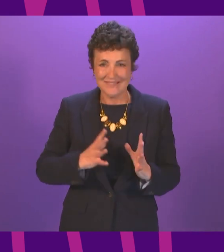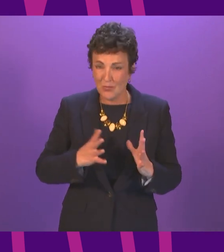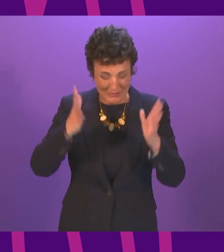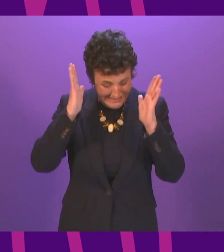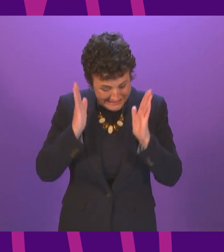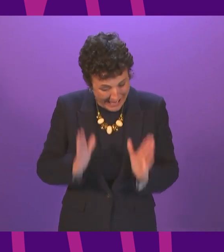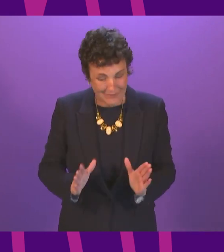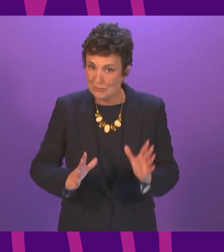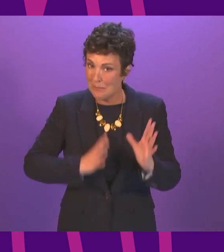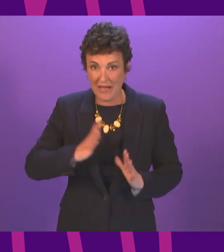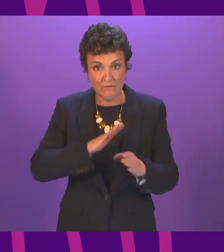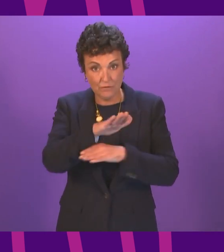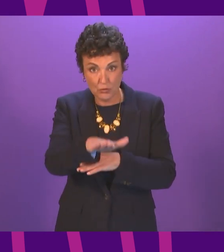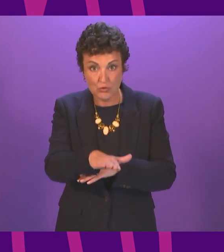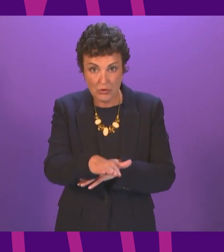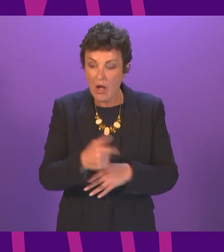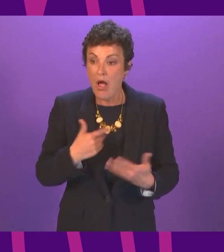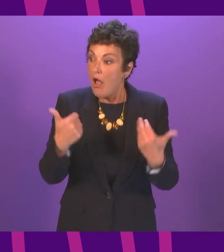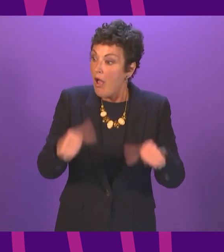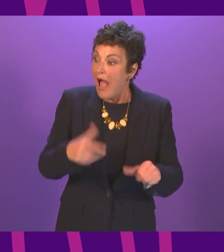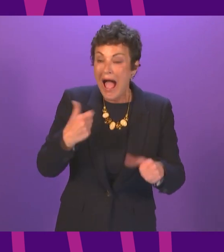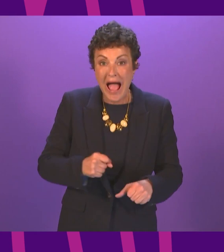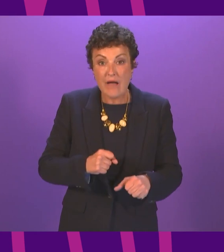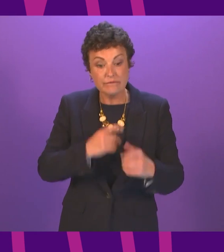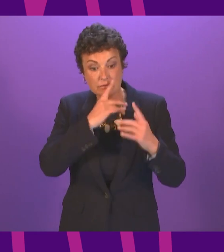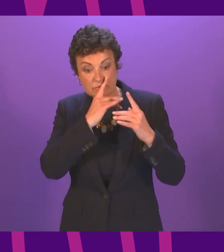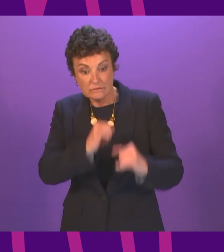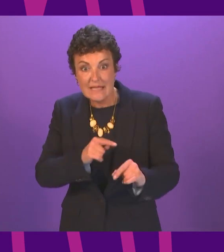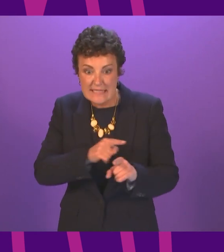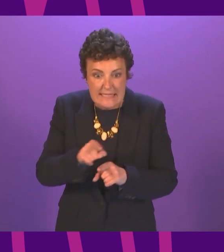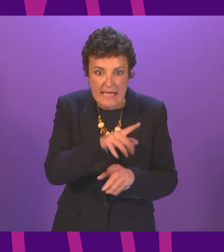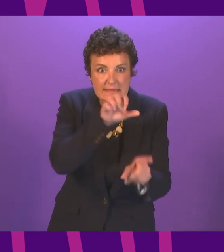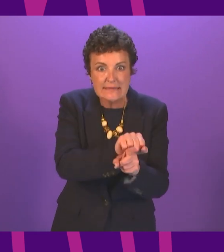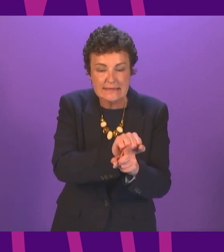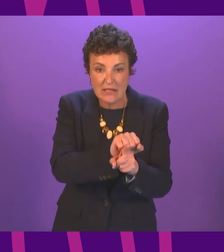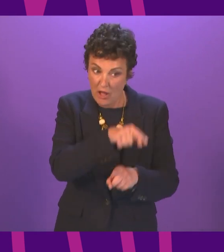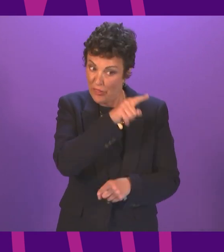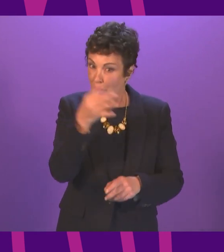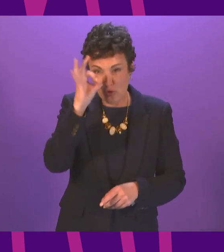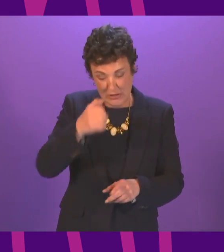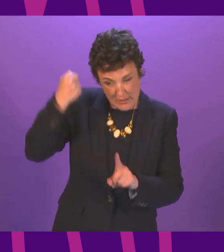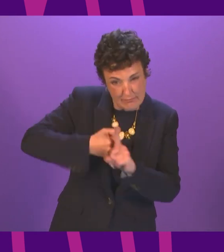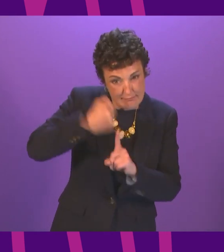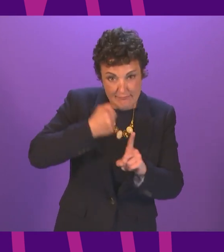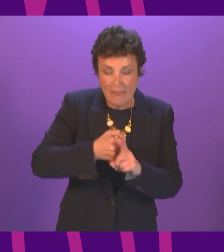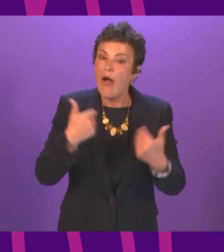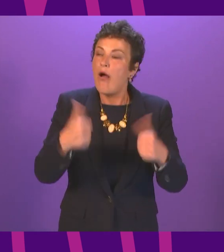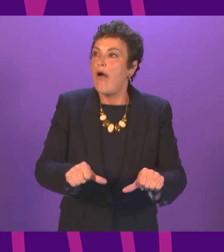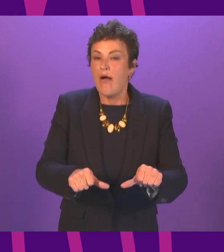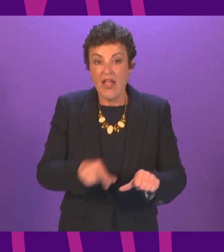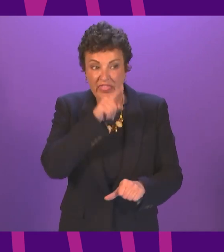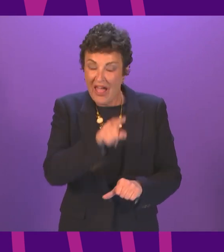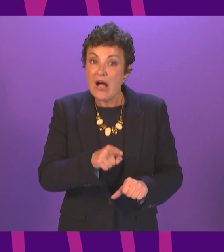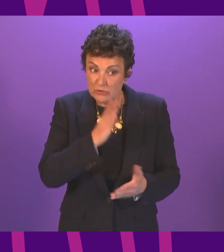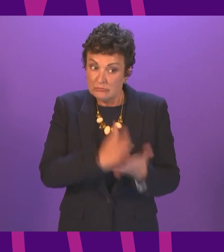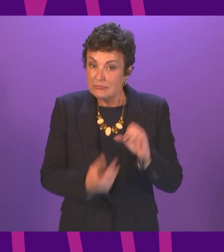for the future we finally got that testing capacity the Greens made that case early on that we needed to ramp it up that will be critical now in